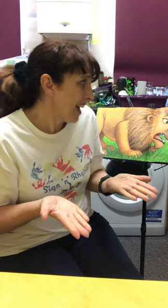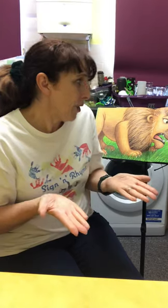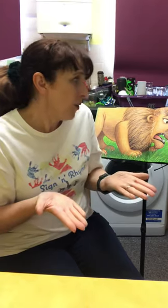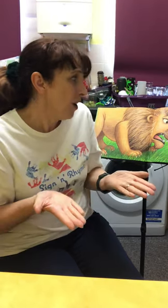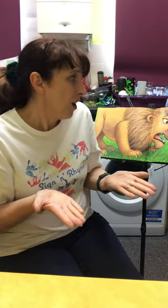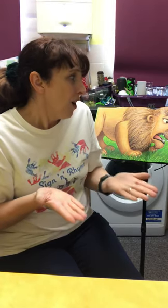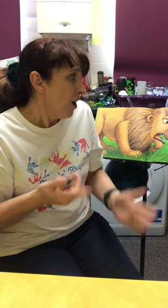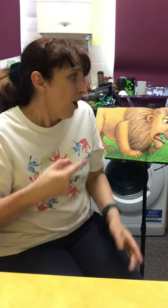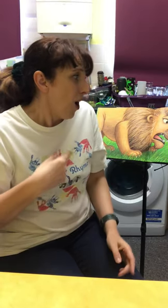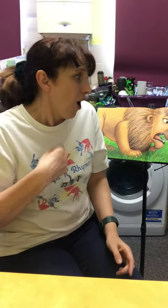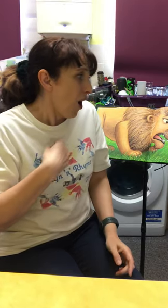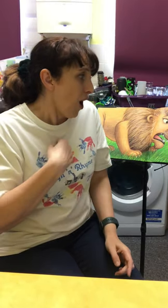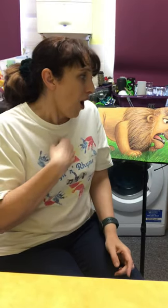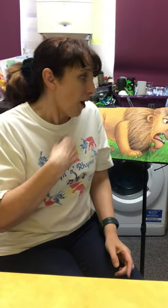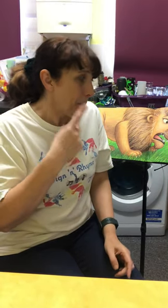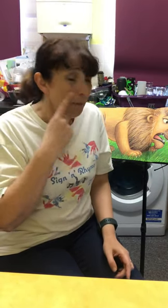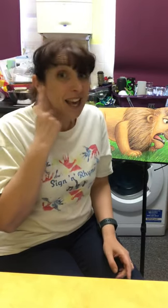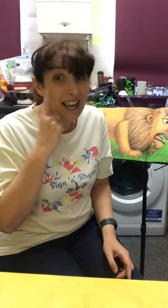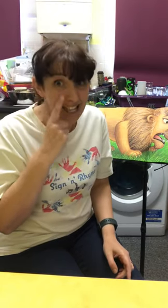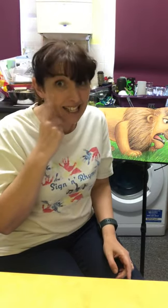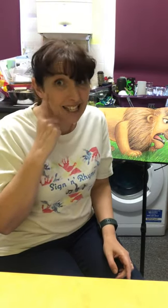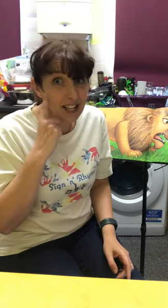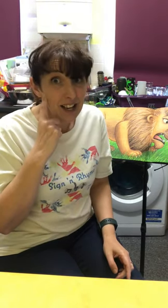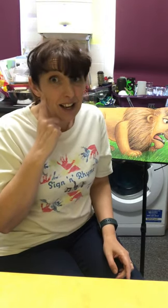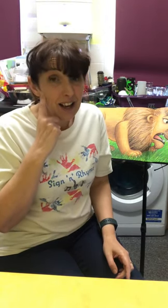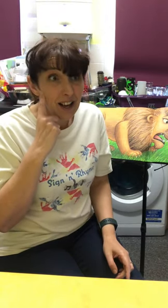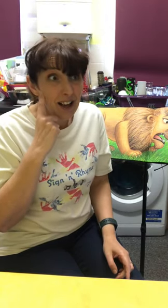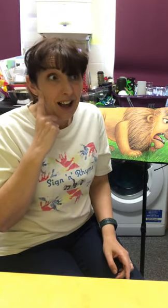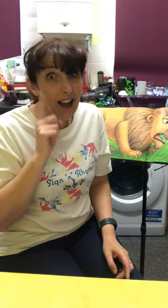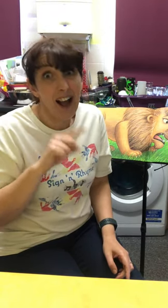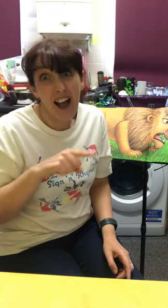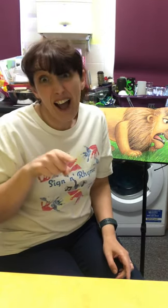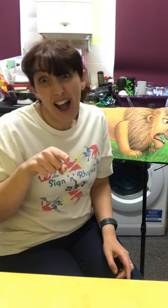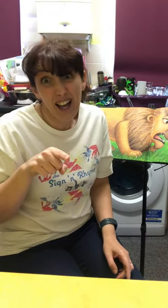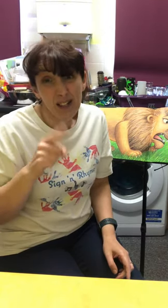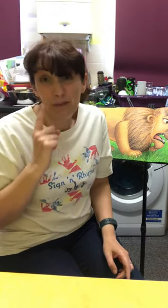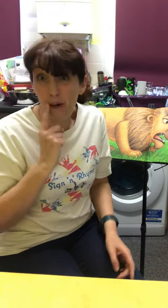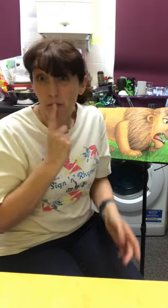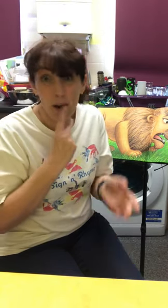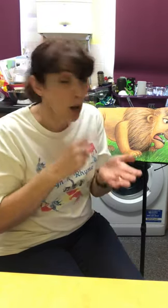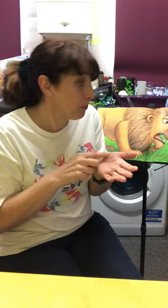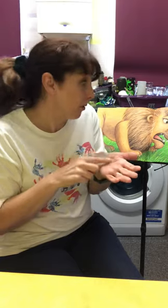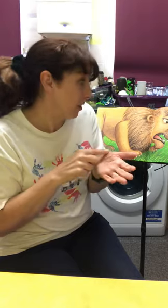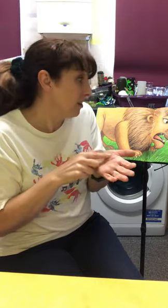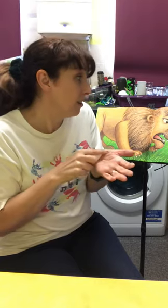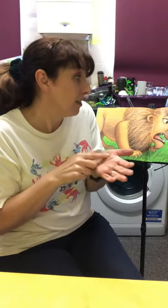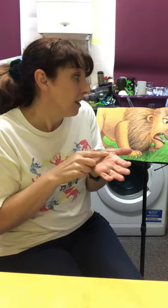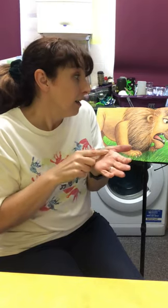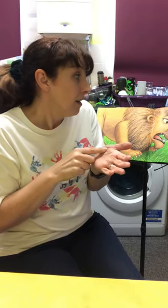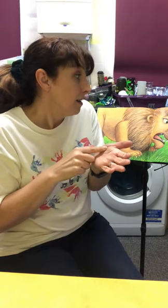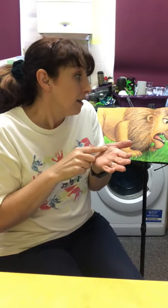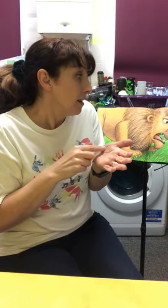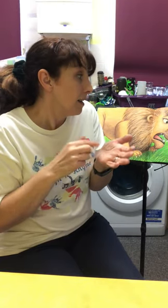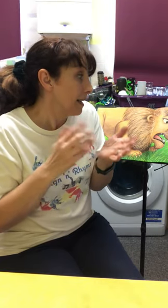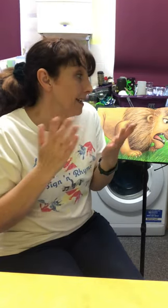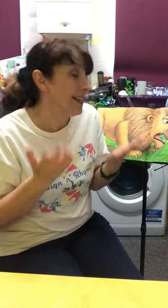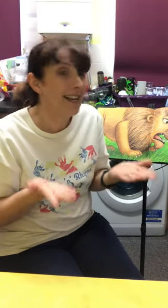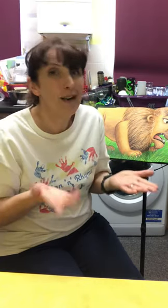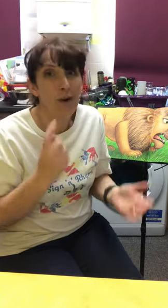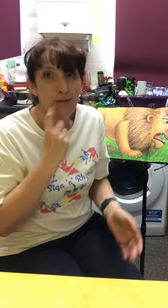I'm pink and purple. Now I'm